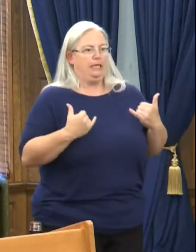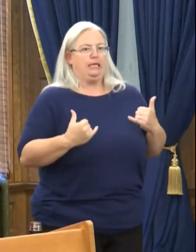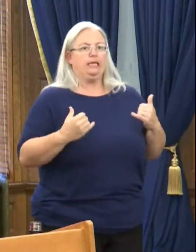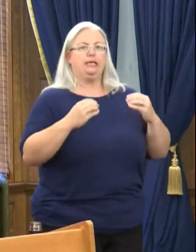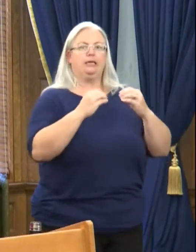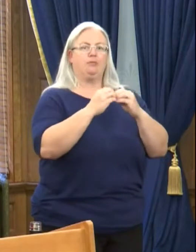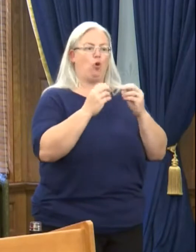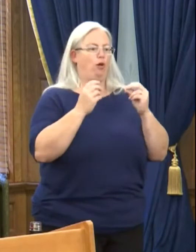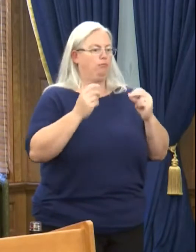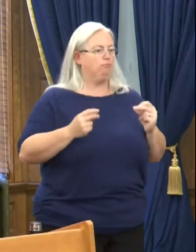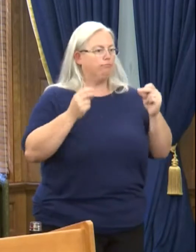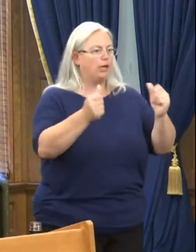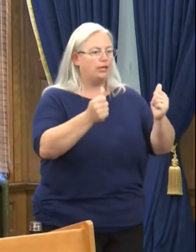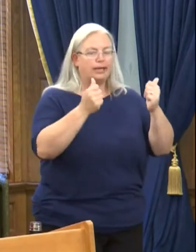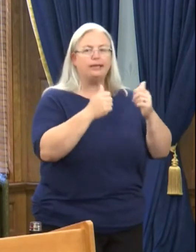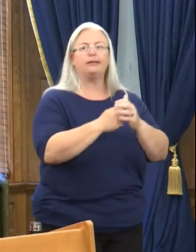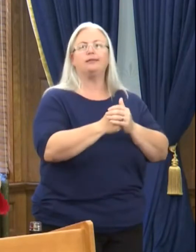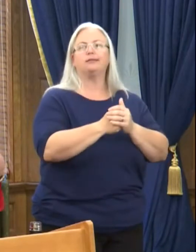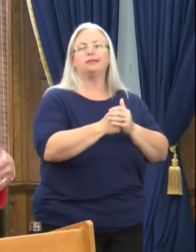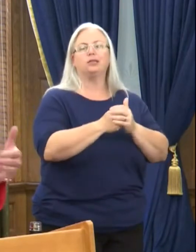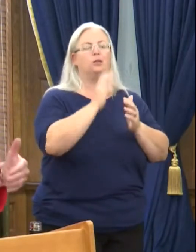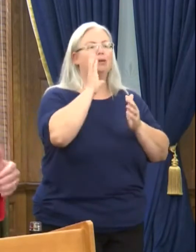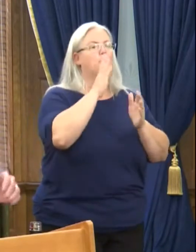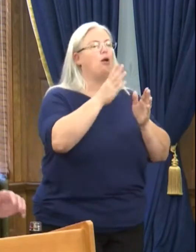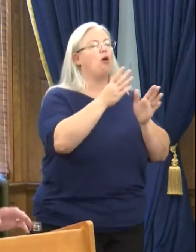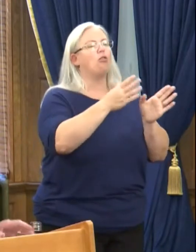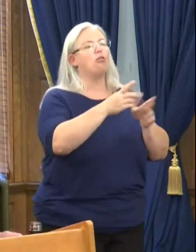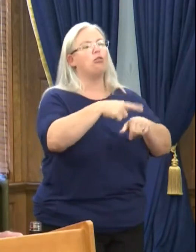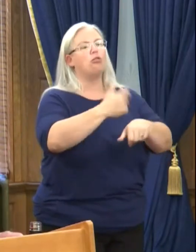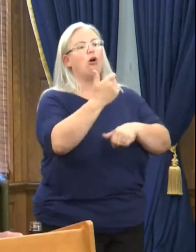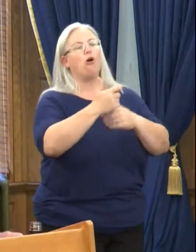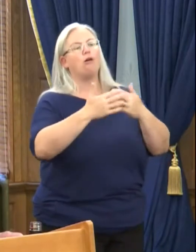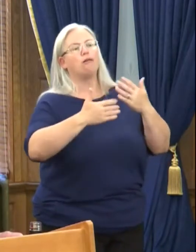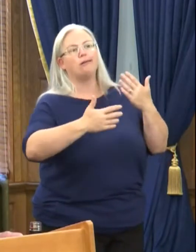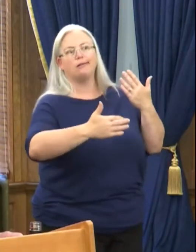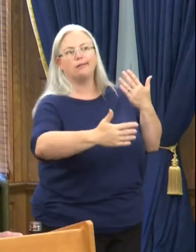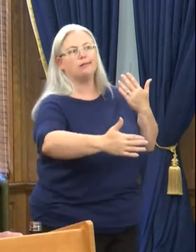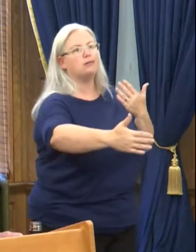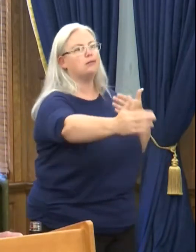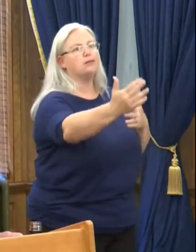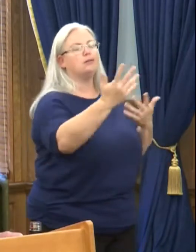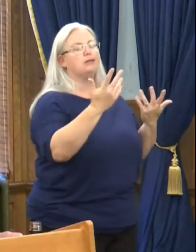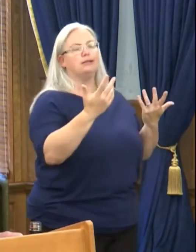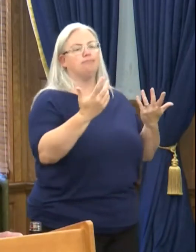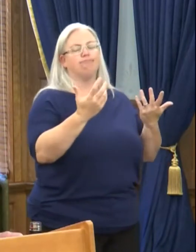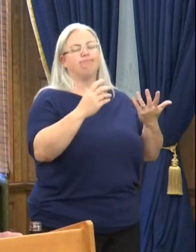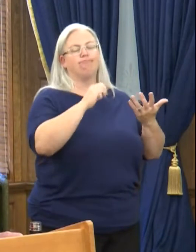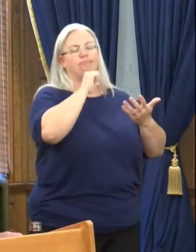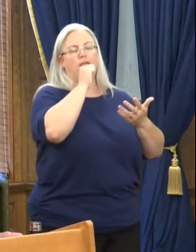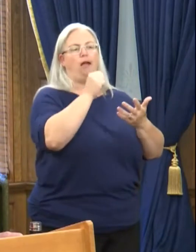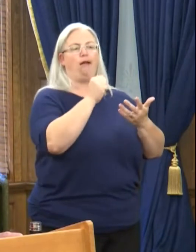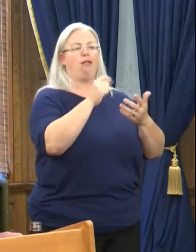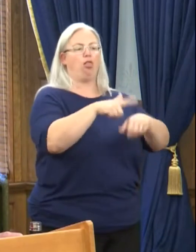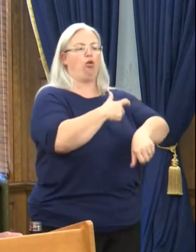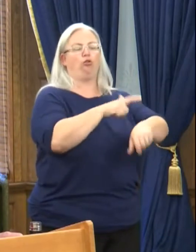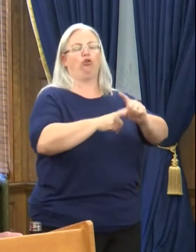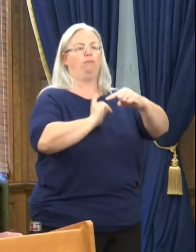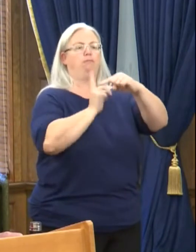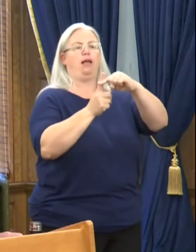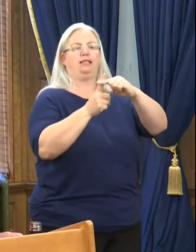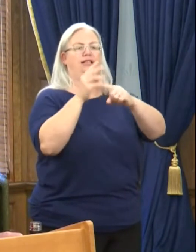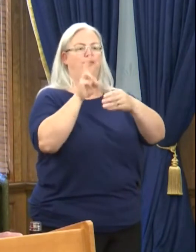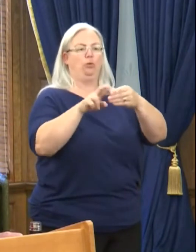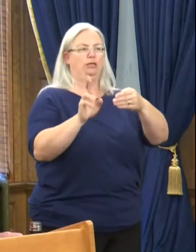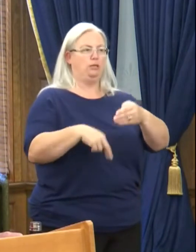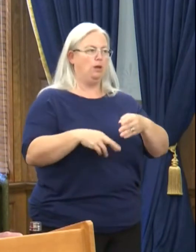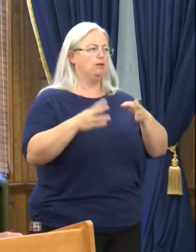spontaneous. We know these planned out kinds of things really didn't have long-term positive impacts.